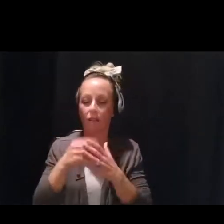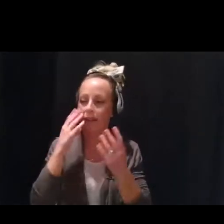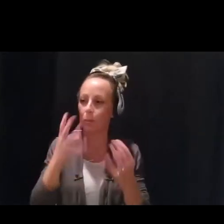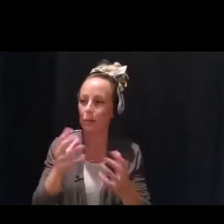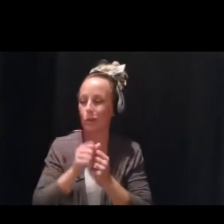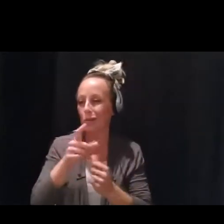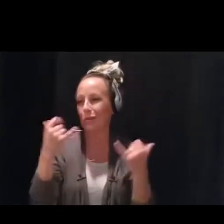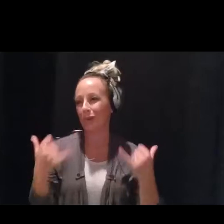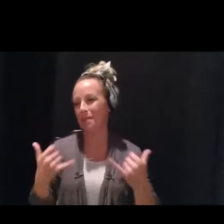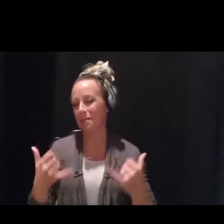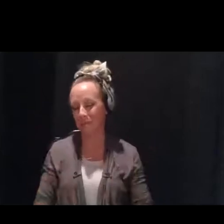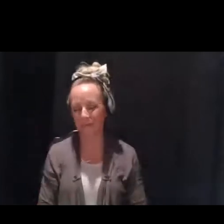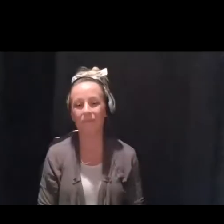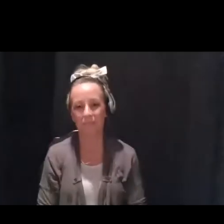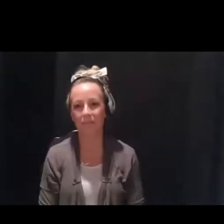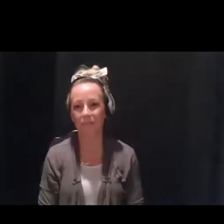today.